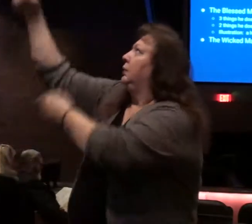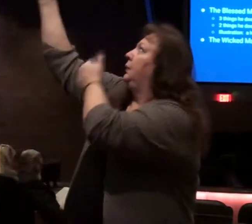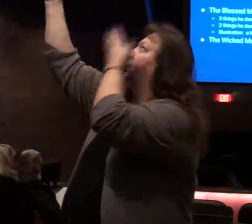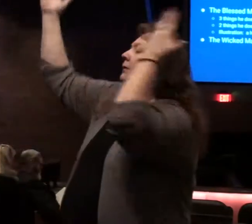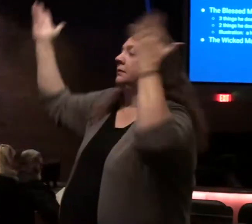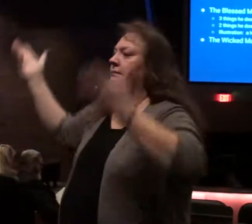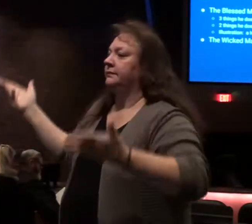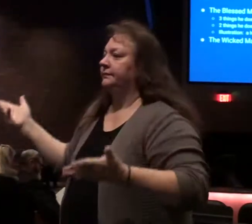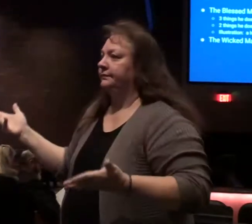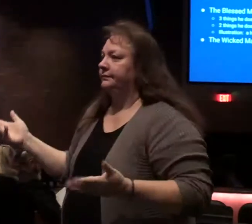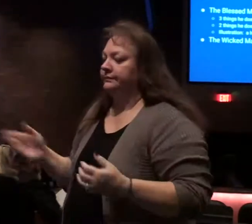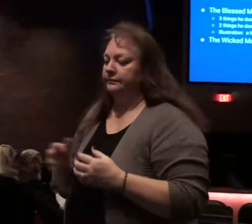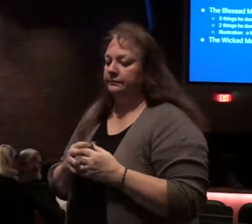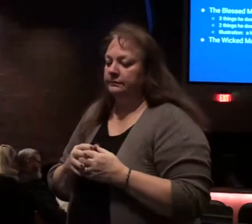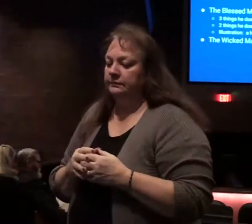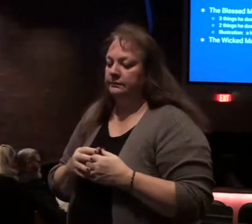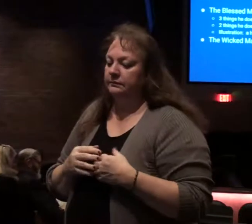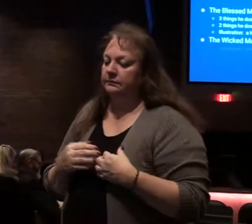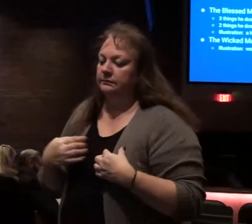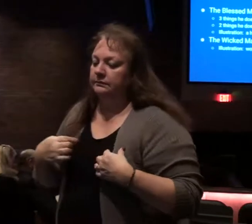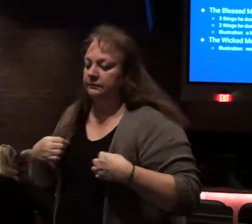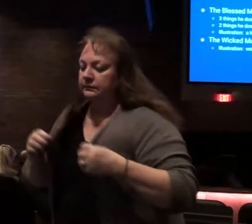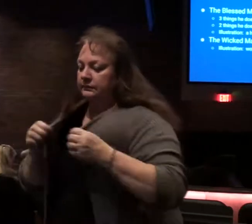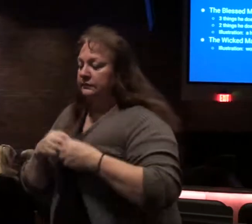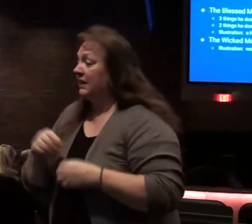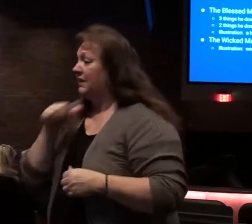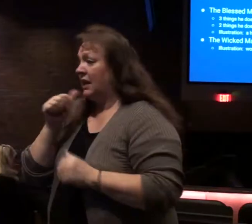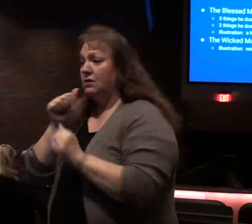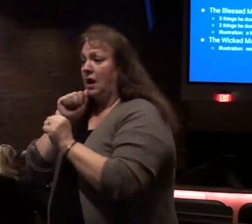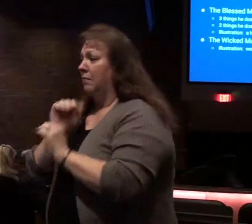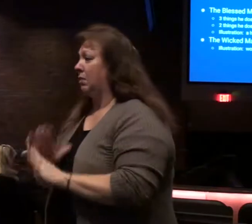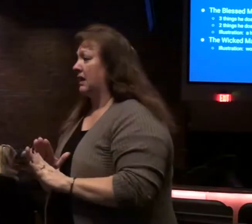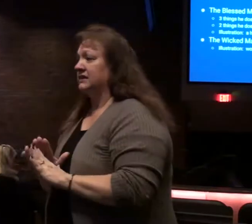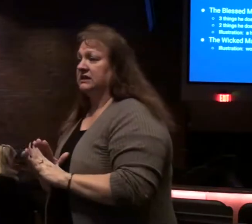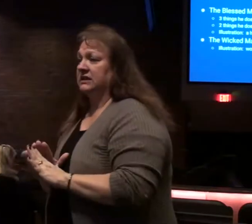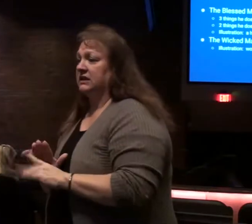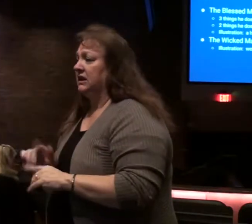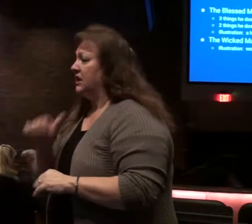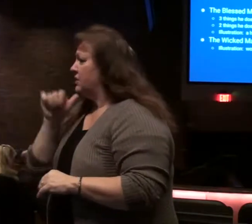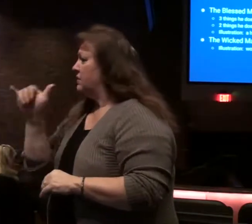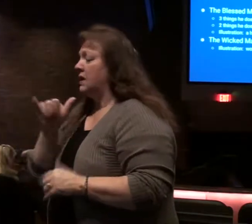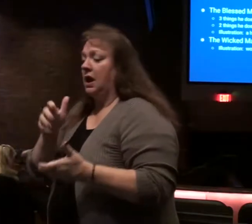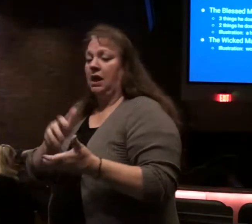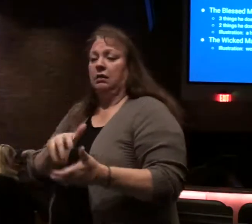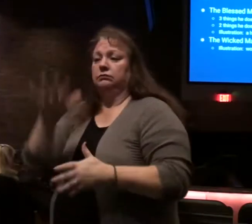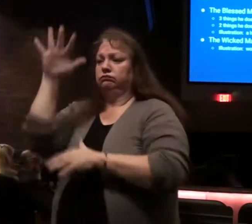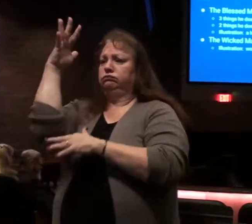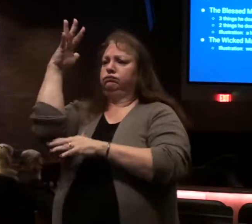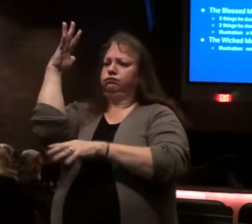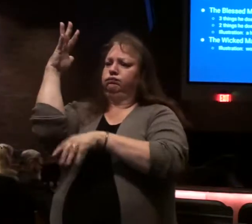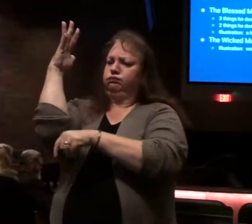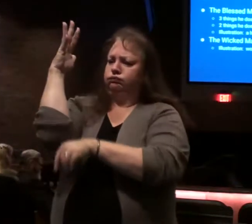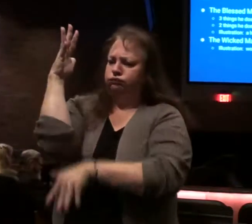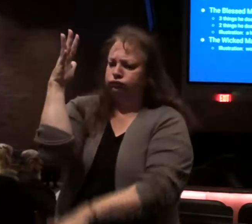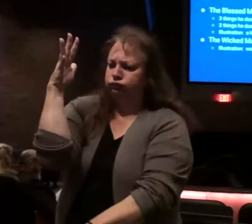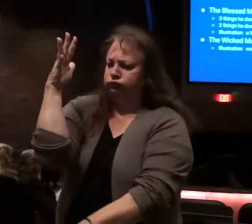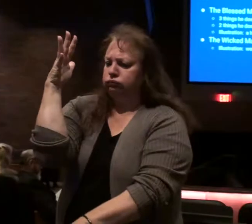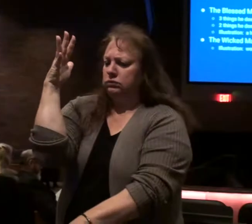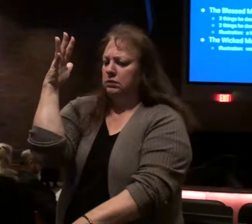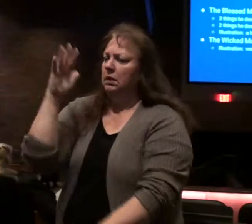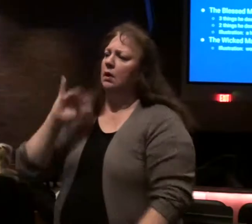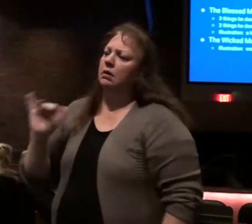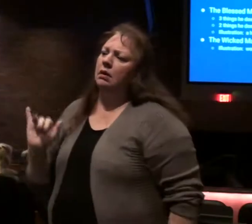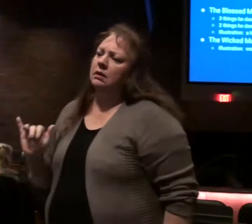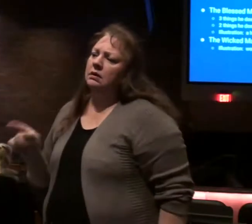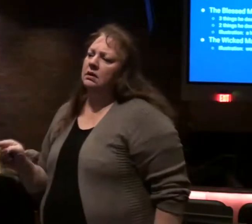the wicked are not so they're not blessed they're not like the prosperous tree but where they like verse 4